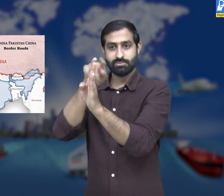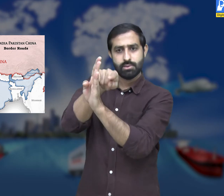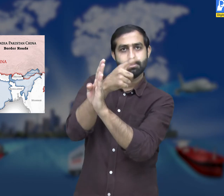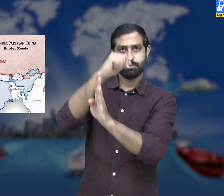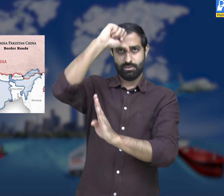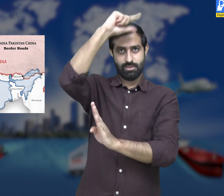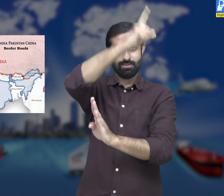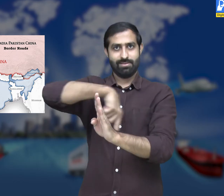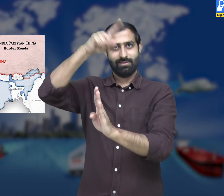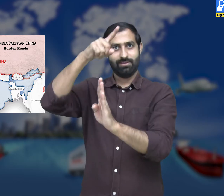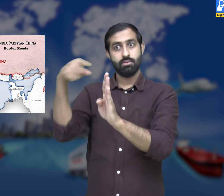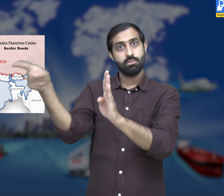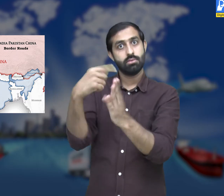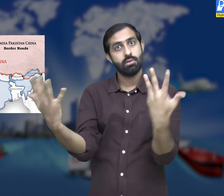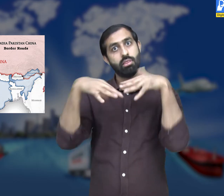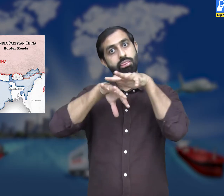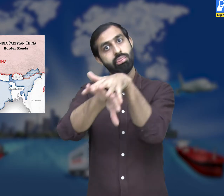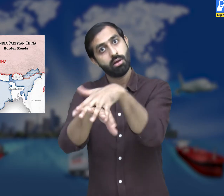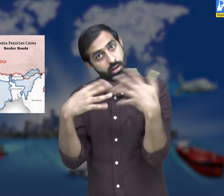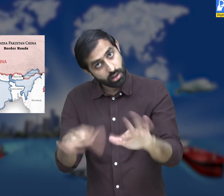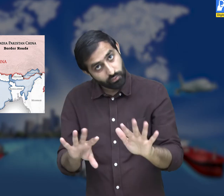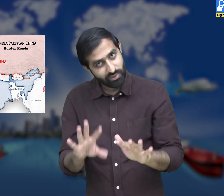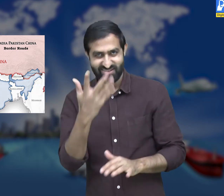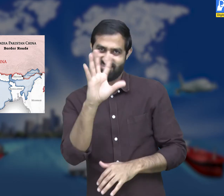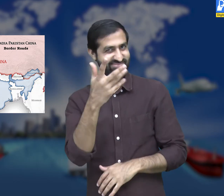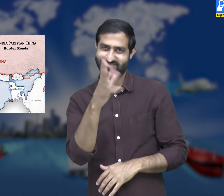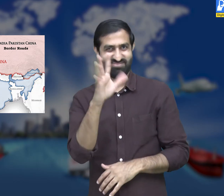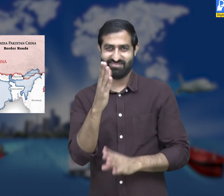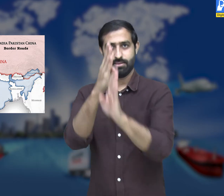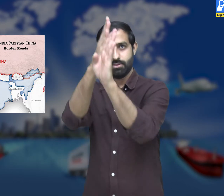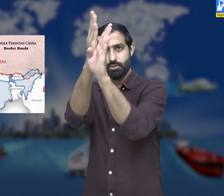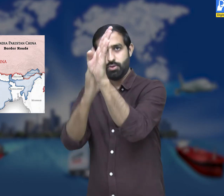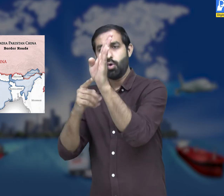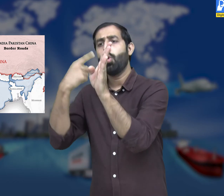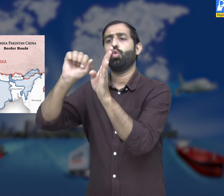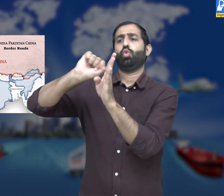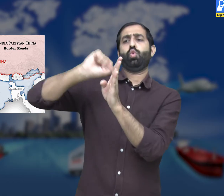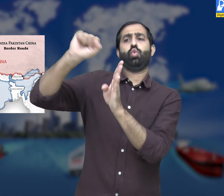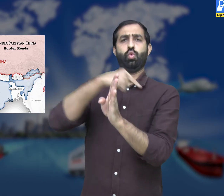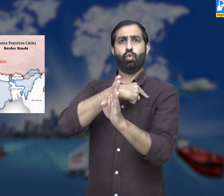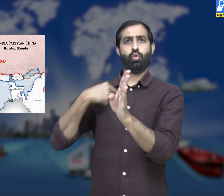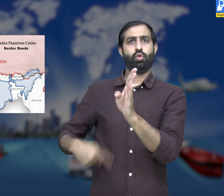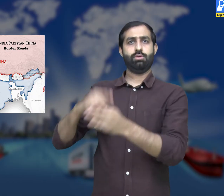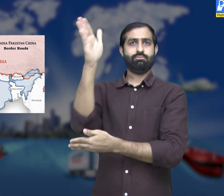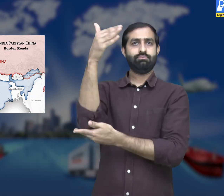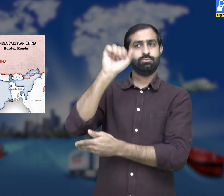from another. People are not allowed to cross the border without visa. India, China